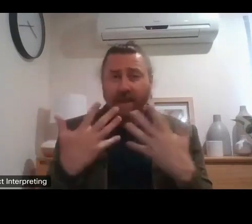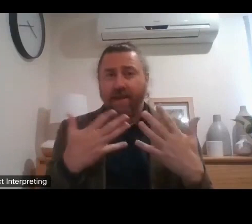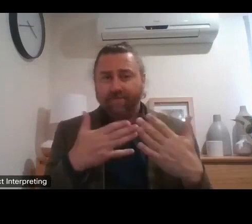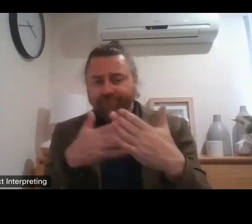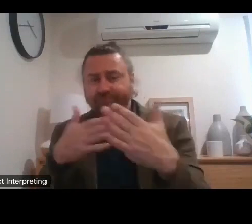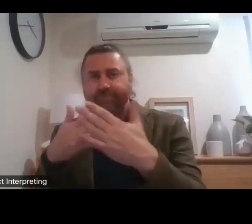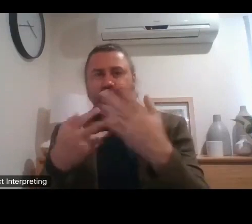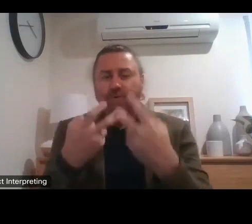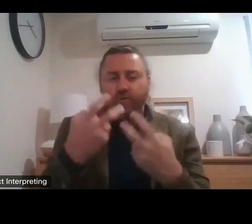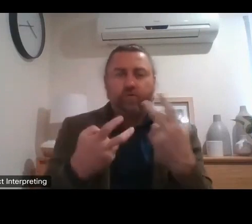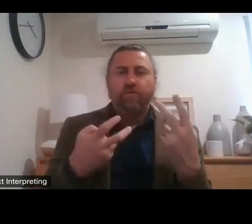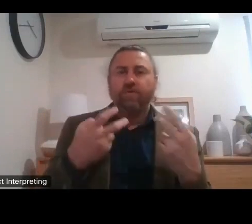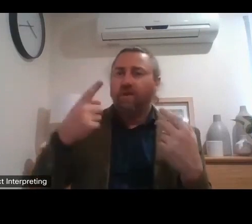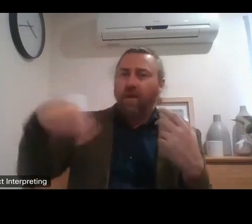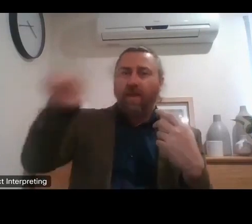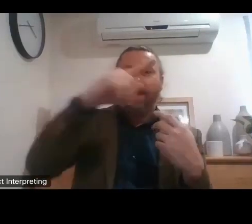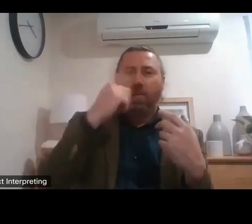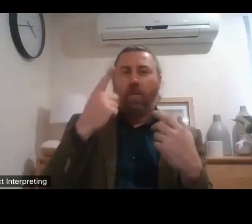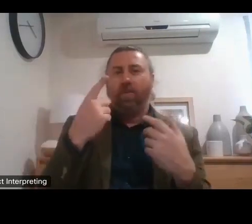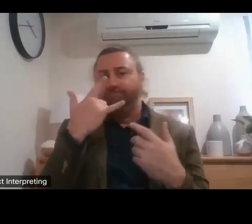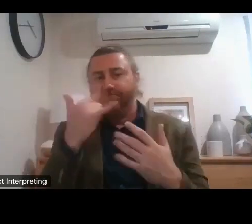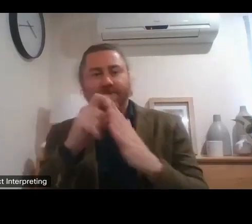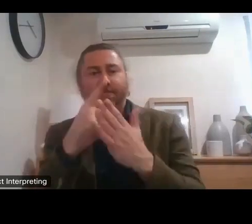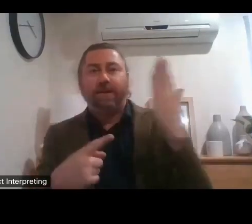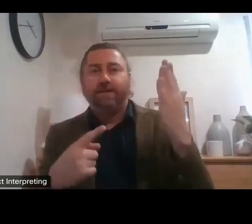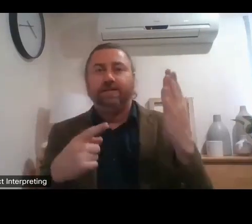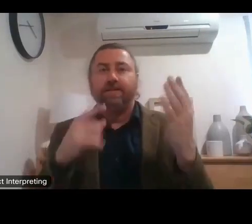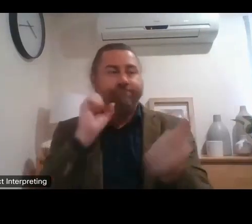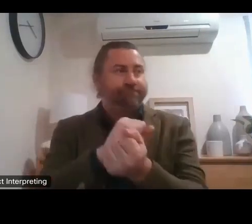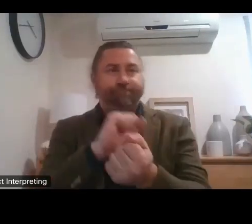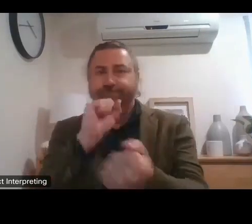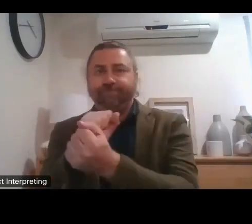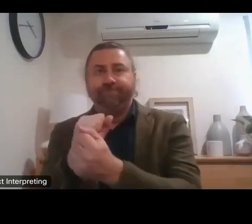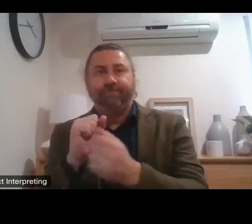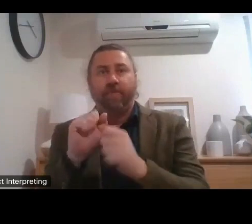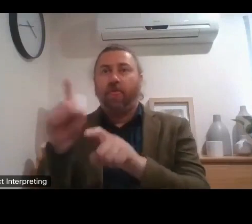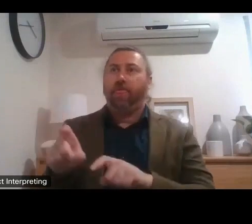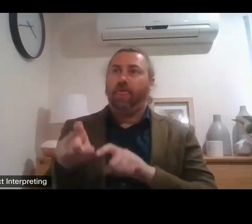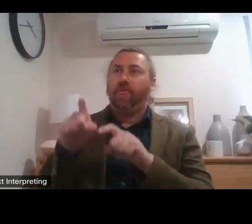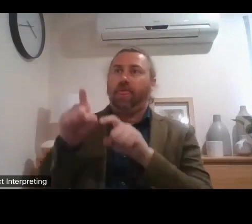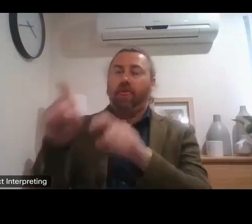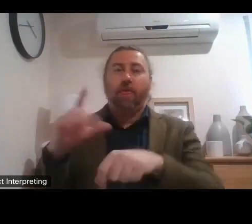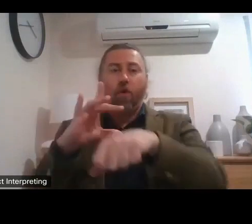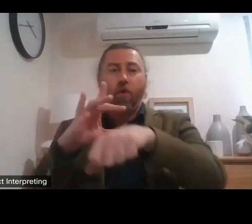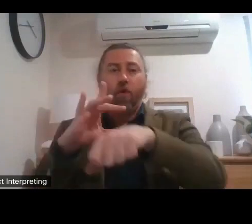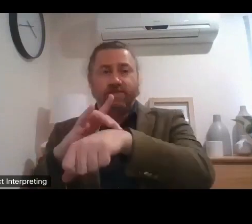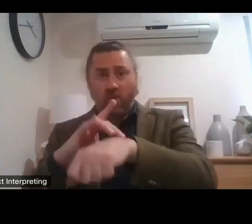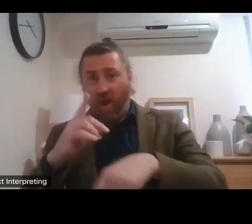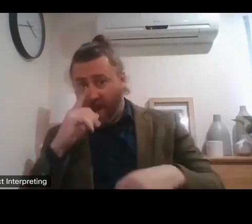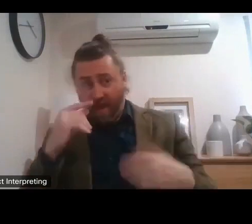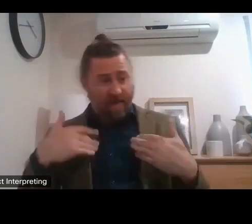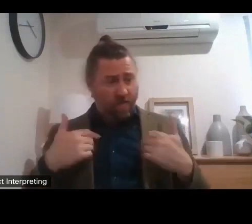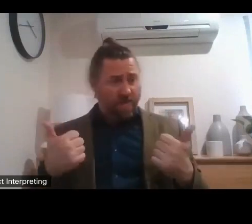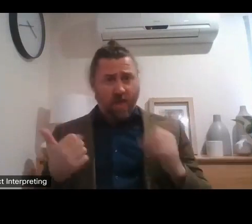people with disability who are stuck in hospitals even though they're eligible for discharge because